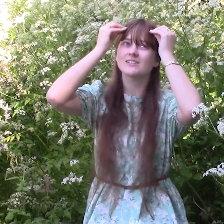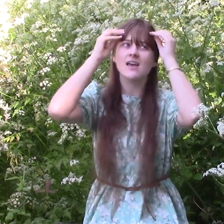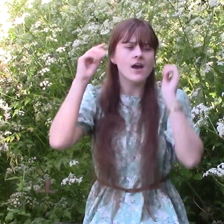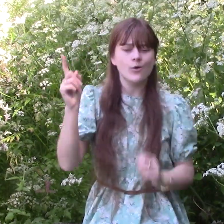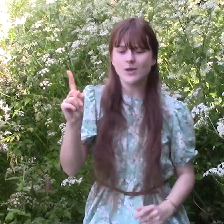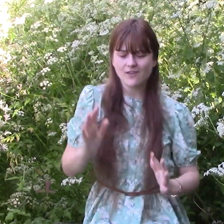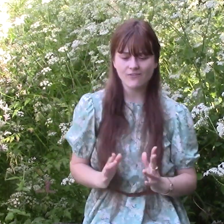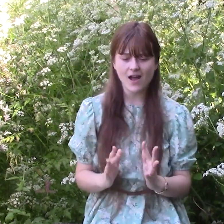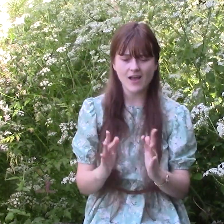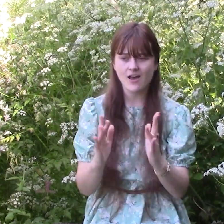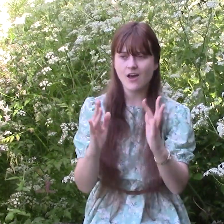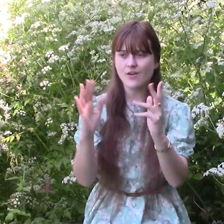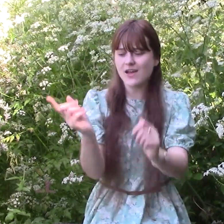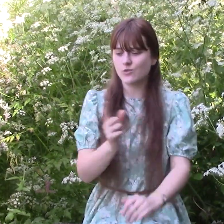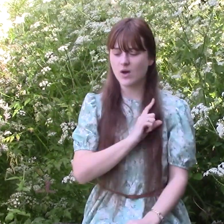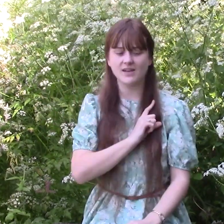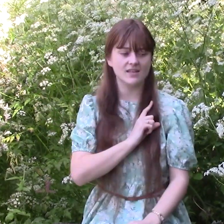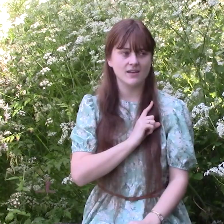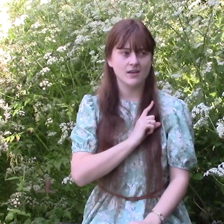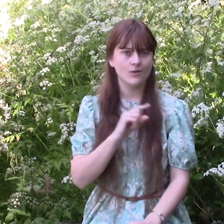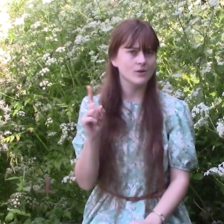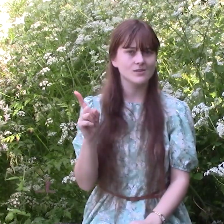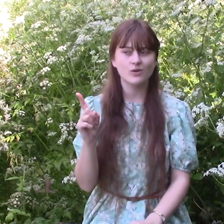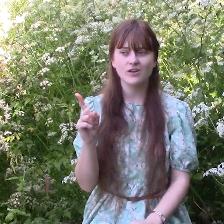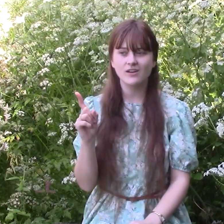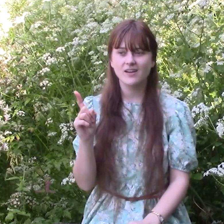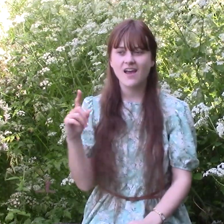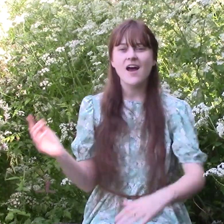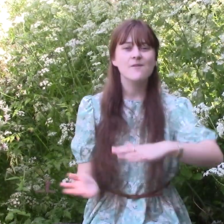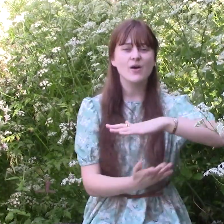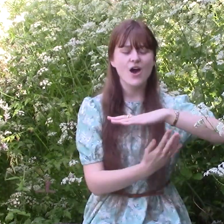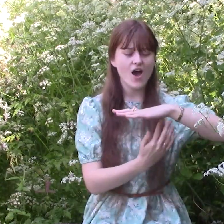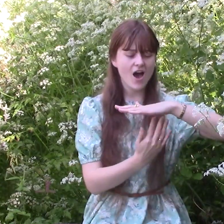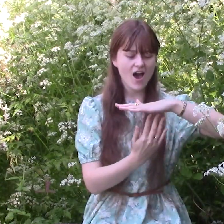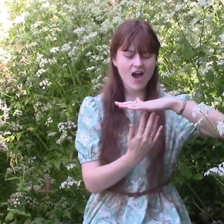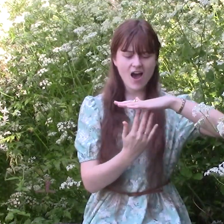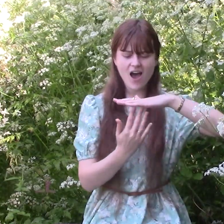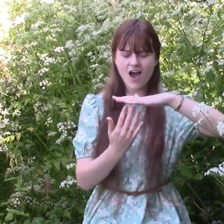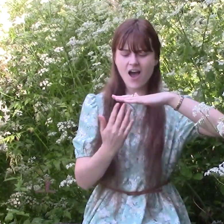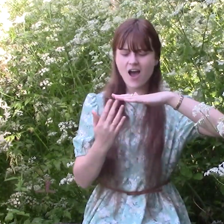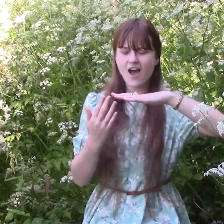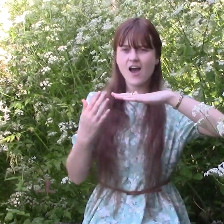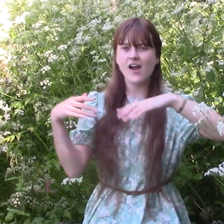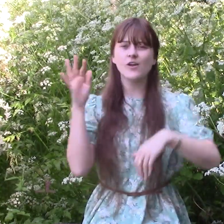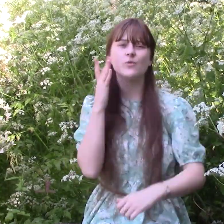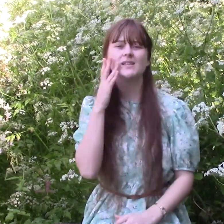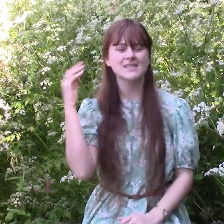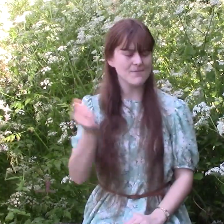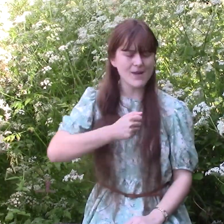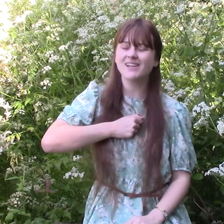What's a fire And why does it What's the word Burn When did my